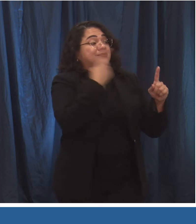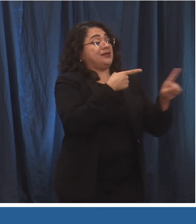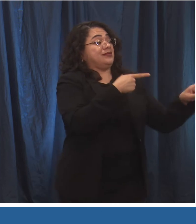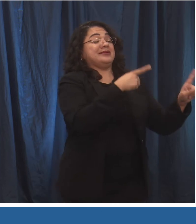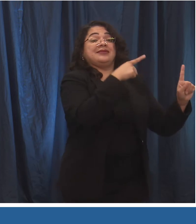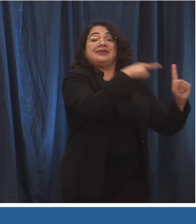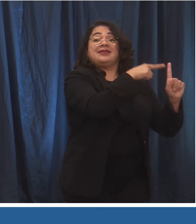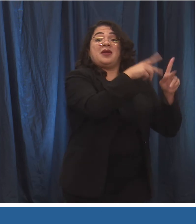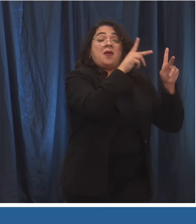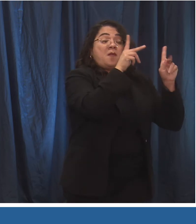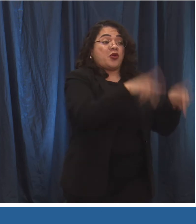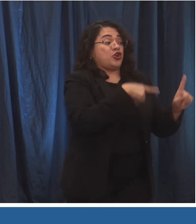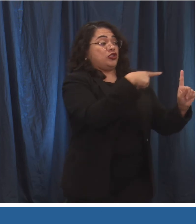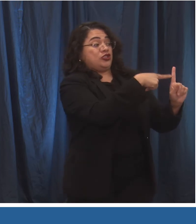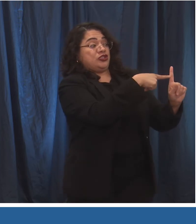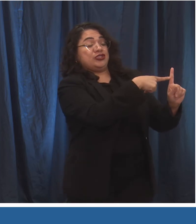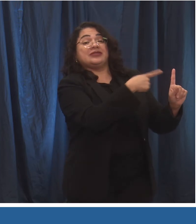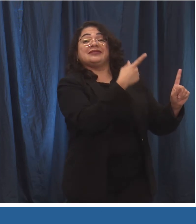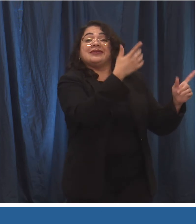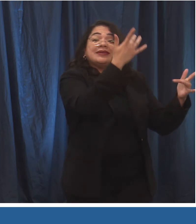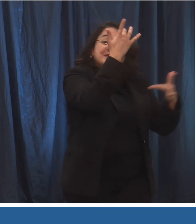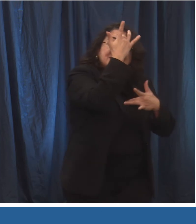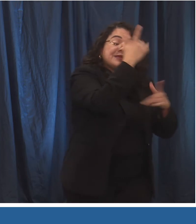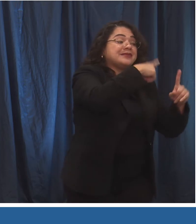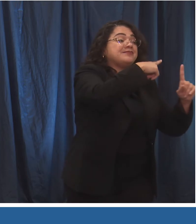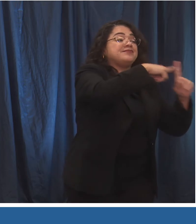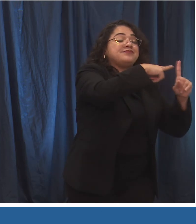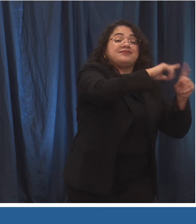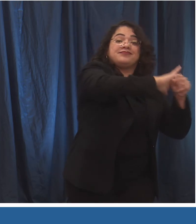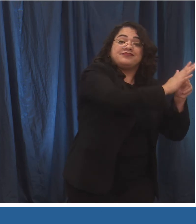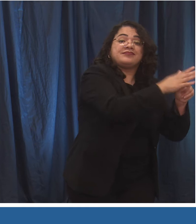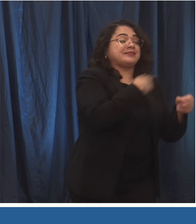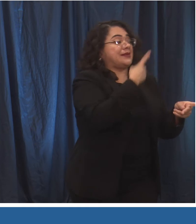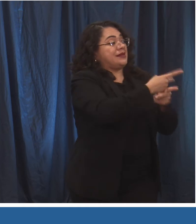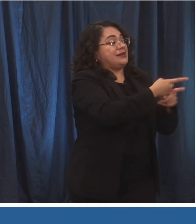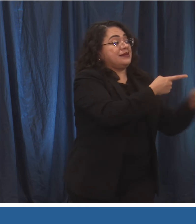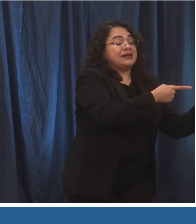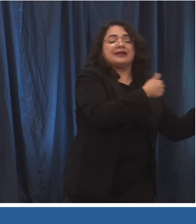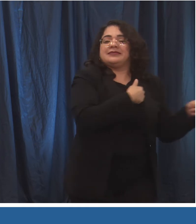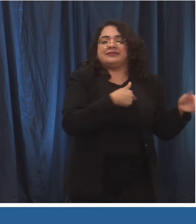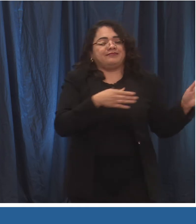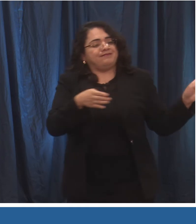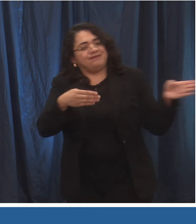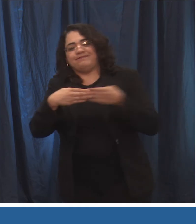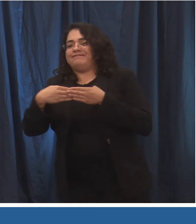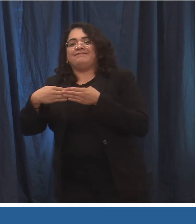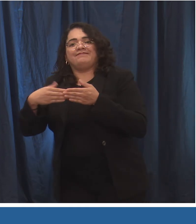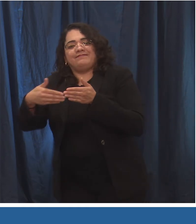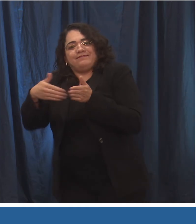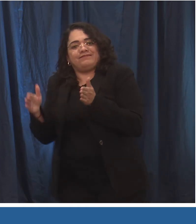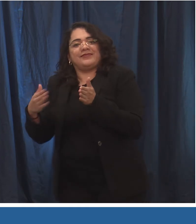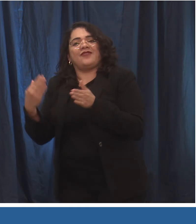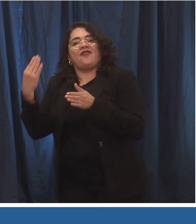that if you live with or care for a person with COVID-19, you must stay in quarantine for 14 days